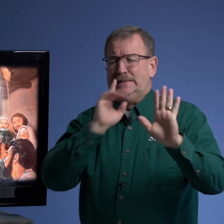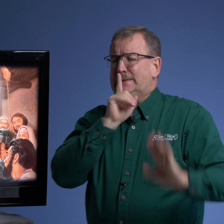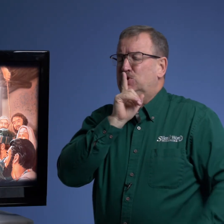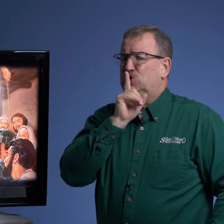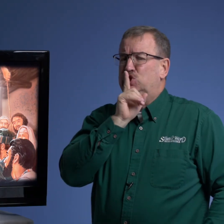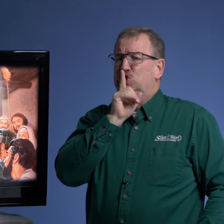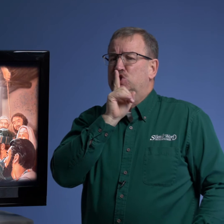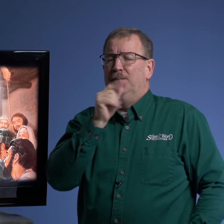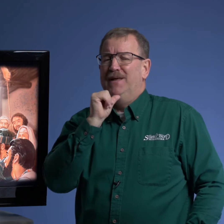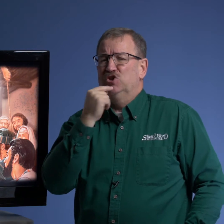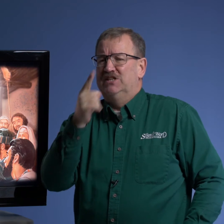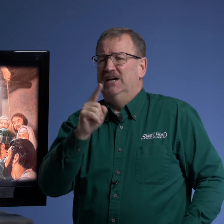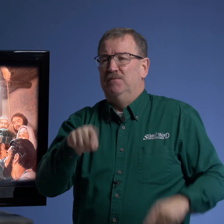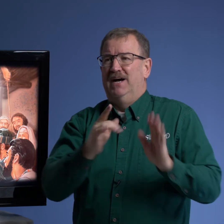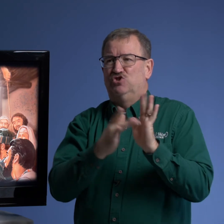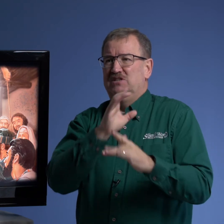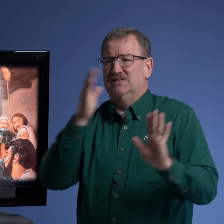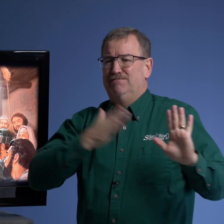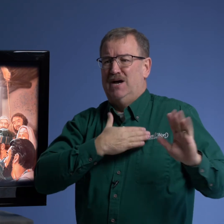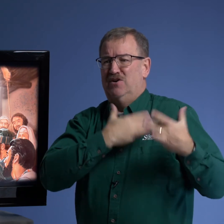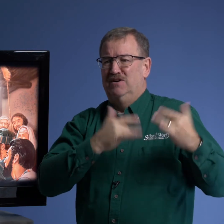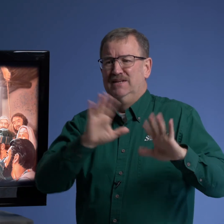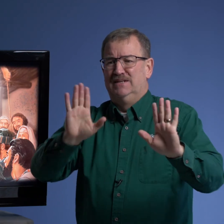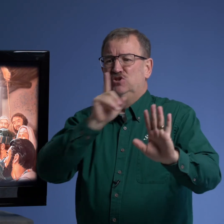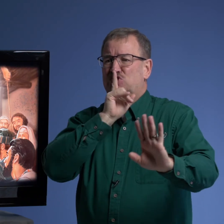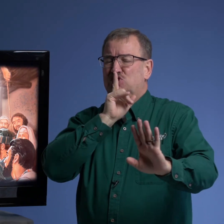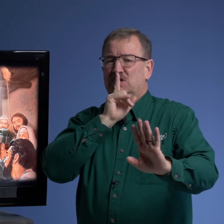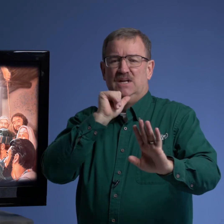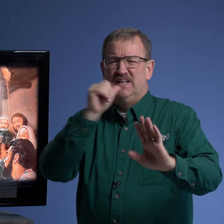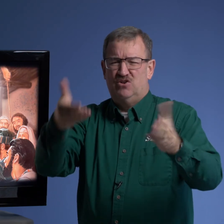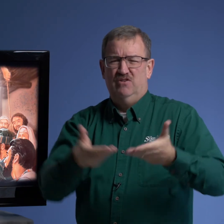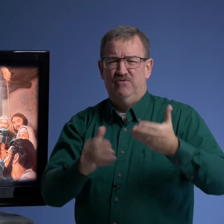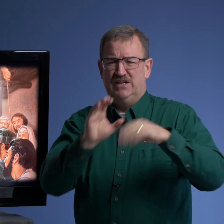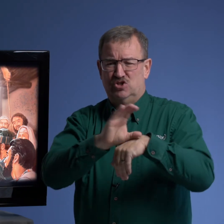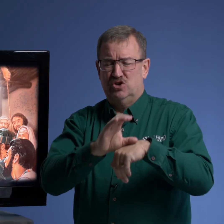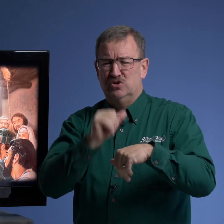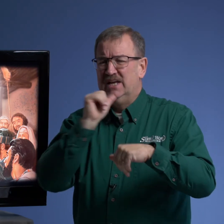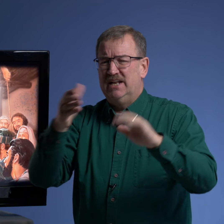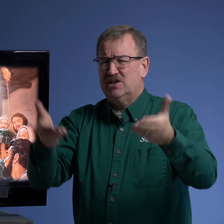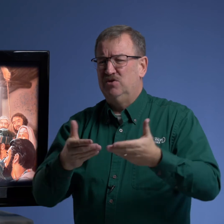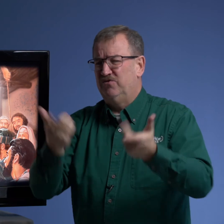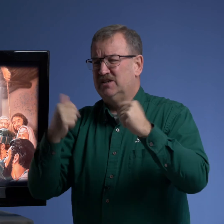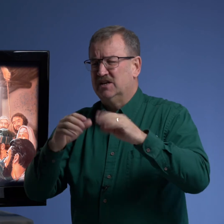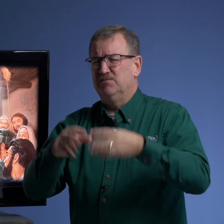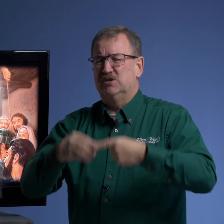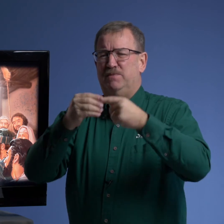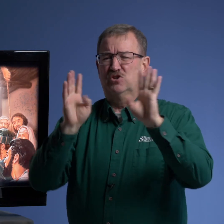i'm not going to tell about jesus my heart not going to invite to church not going to invite to come to special